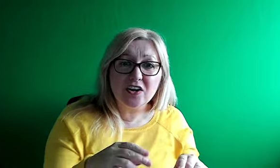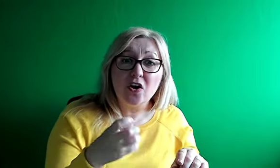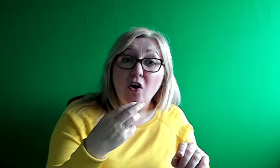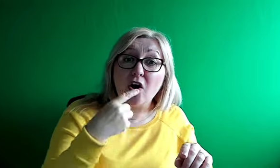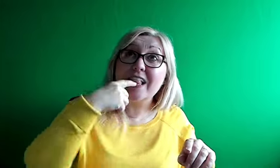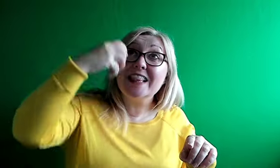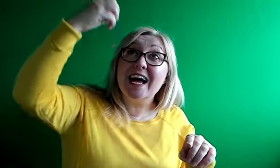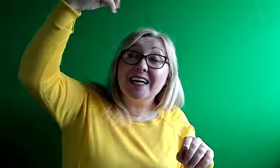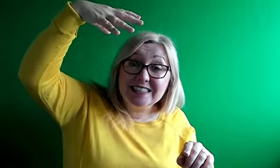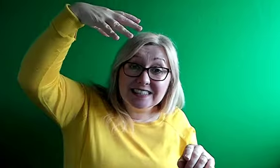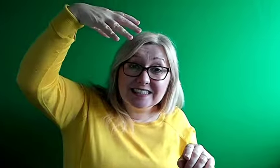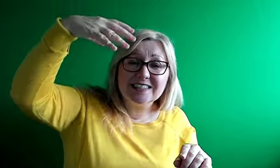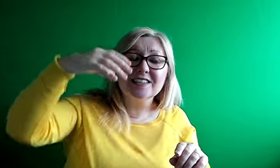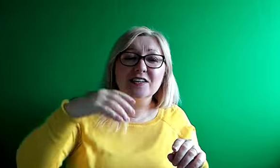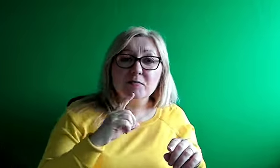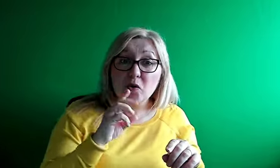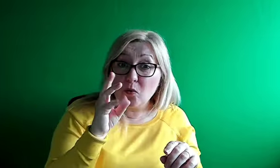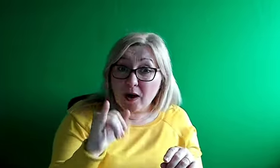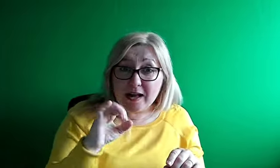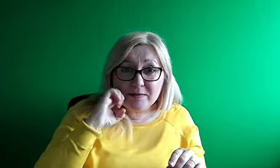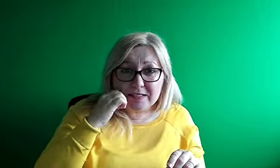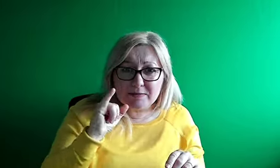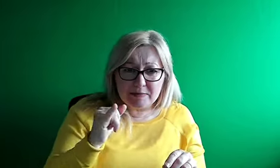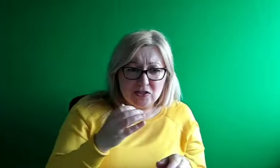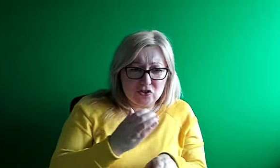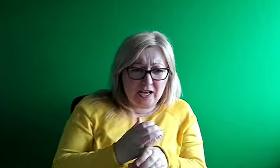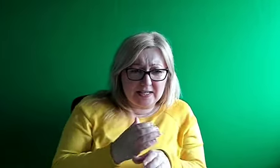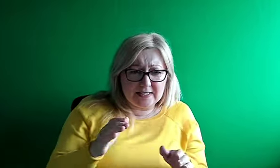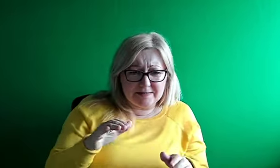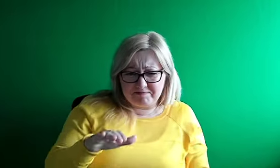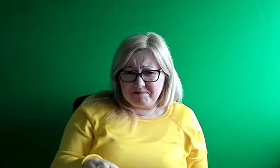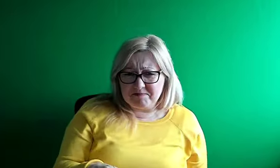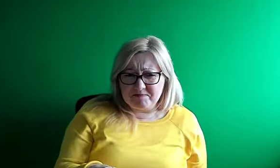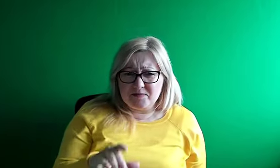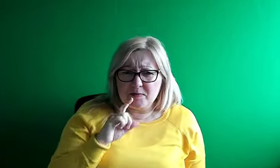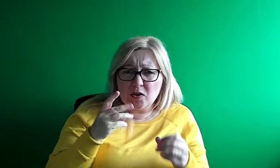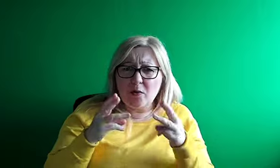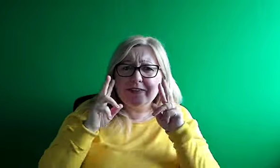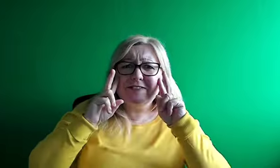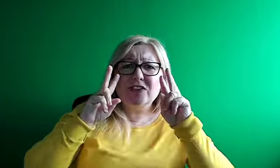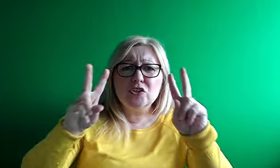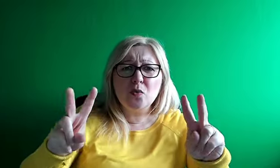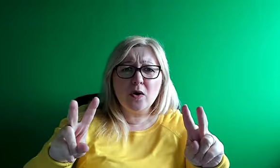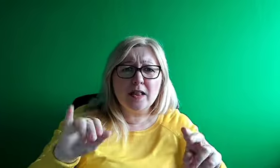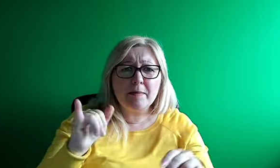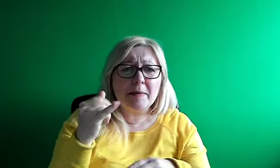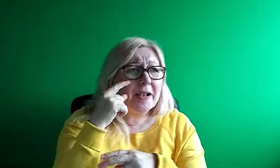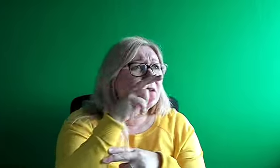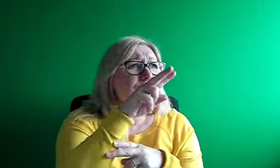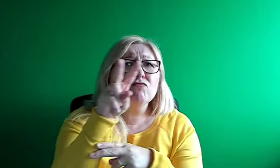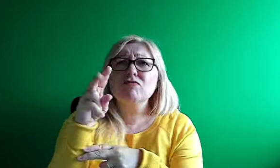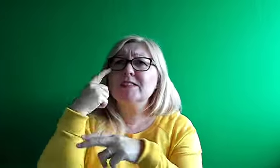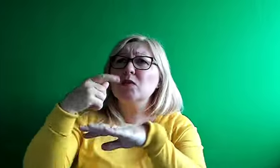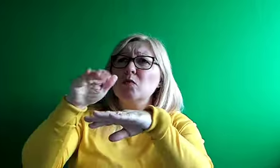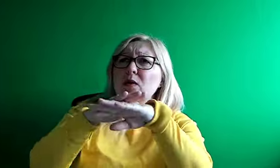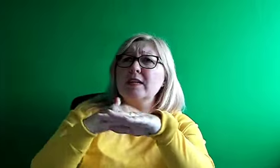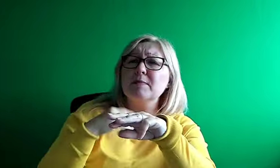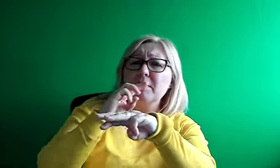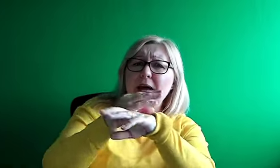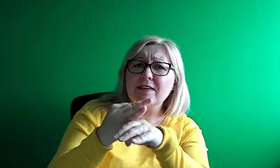because wherever they are, sitting on the floor, and we're going to turn around, to see where their parents is, and end up, to sign for lights. So yeah, there's been a couple,